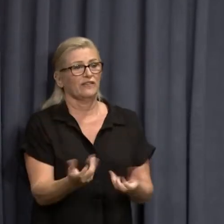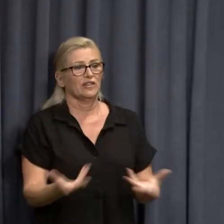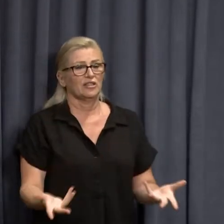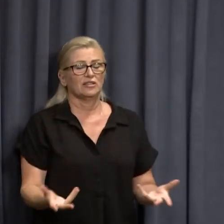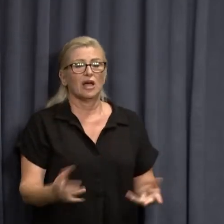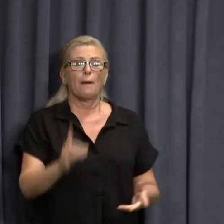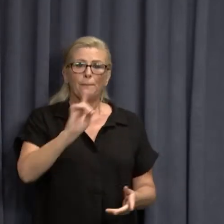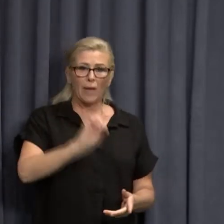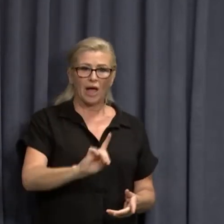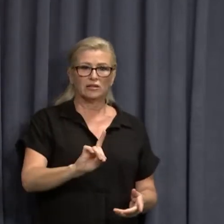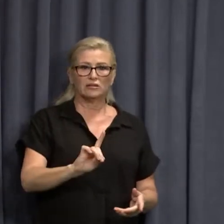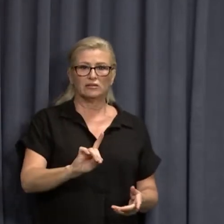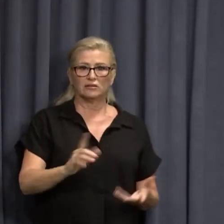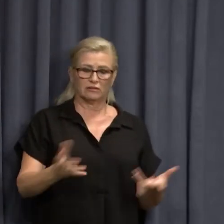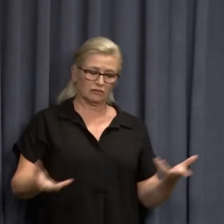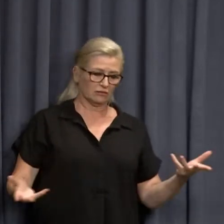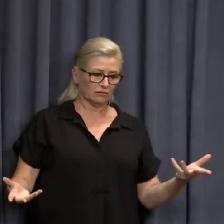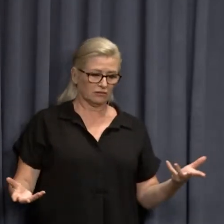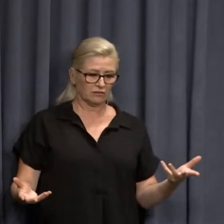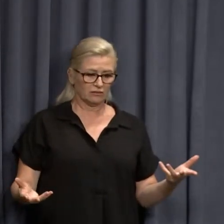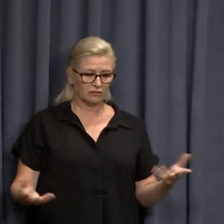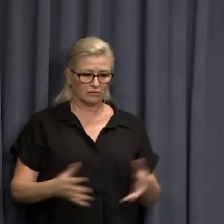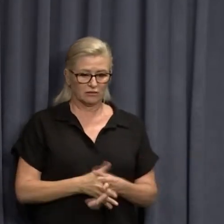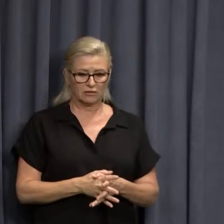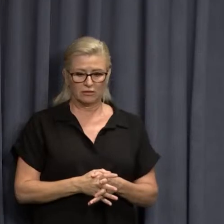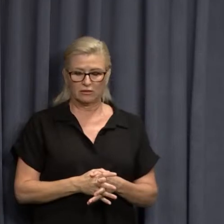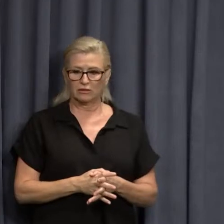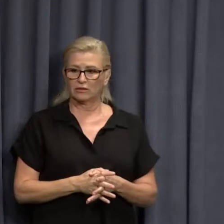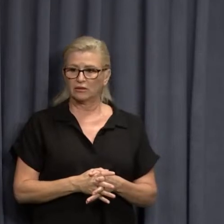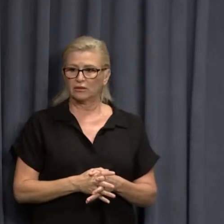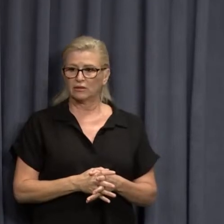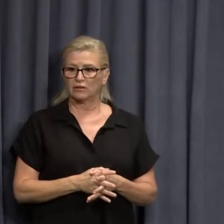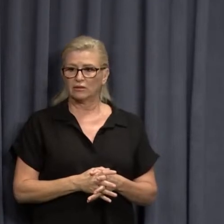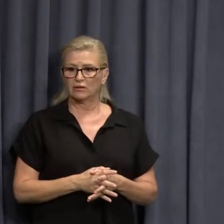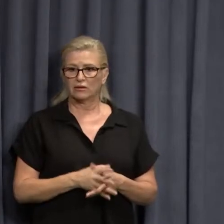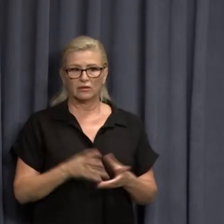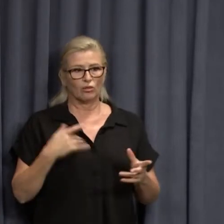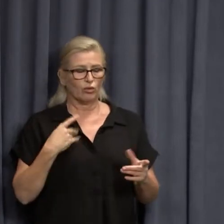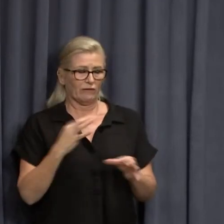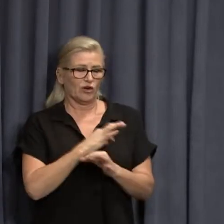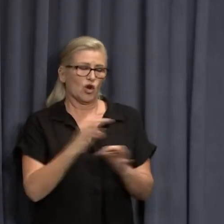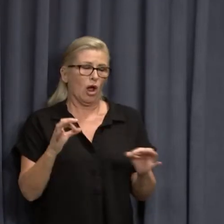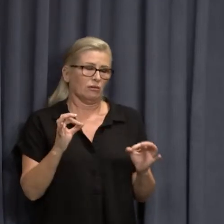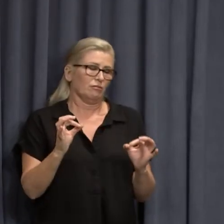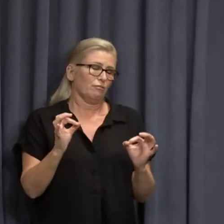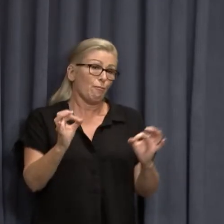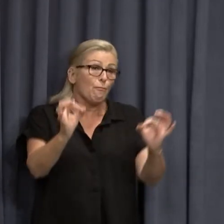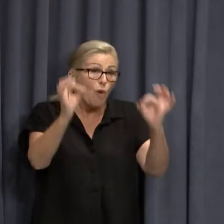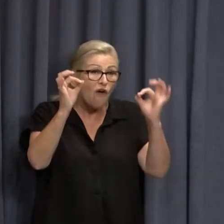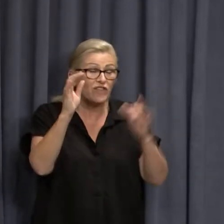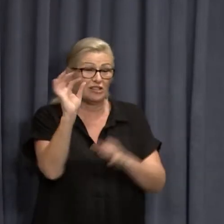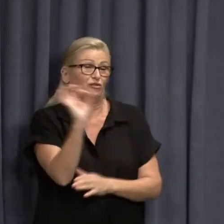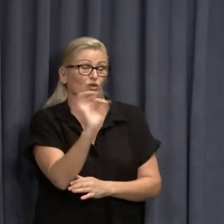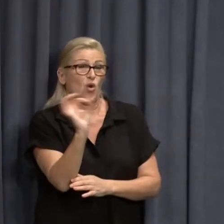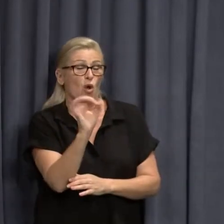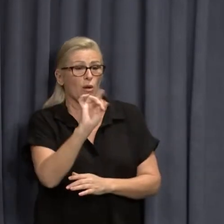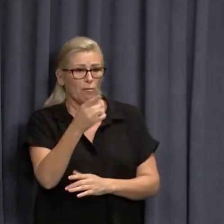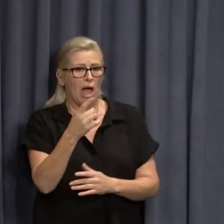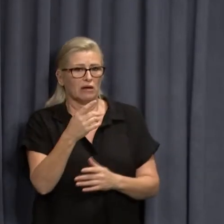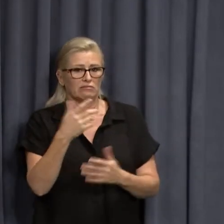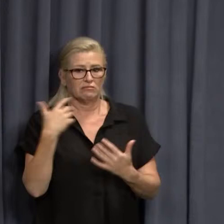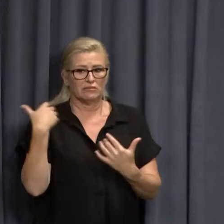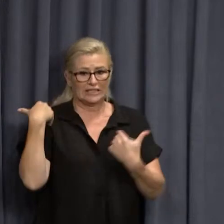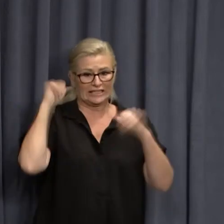But, you know, we haven't been perfect, but we've done lots of things that have worked.